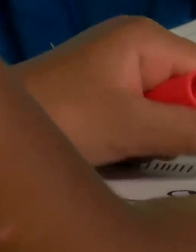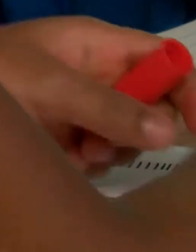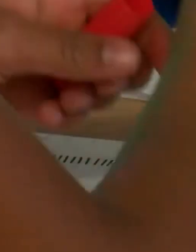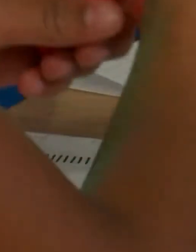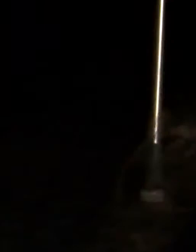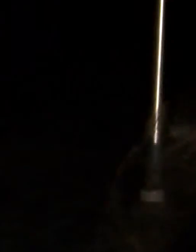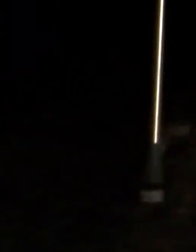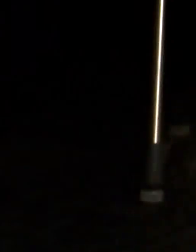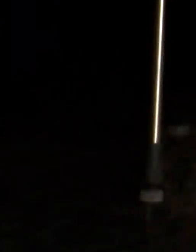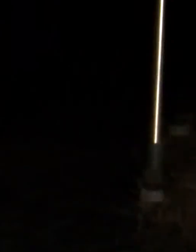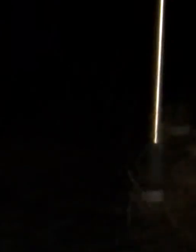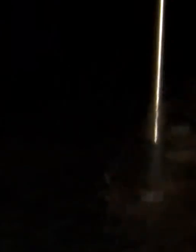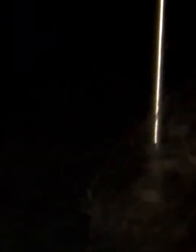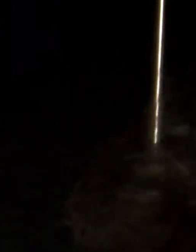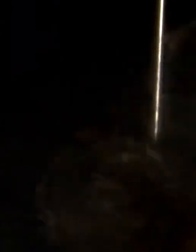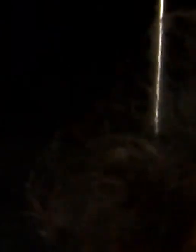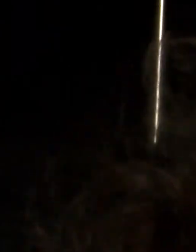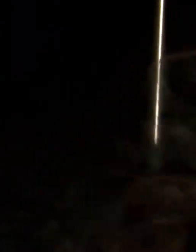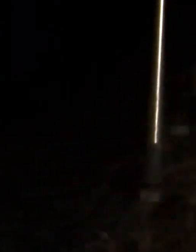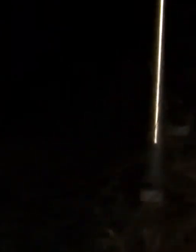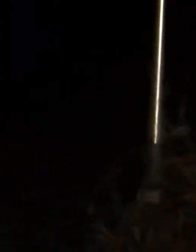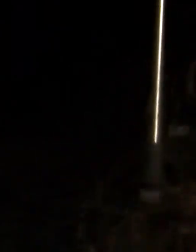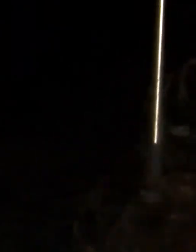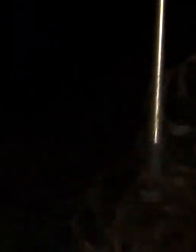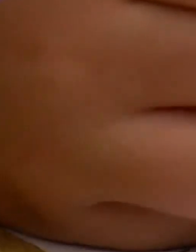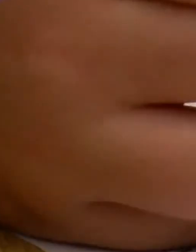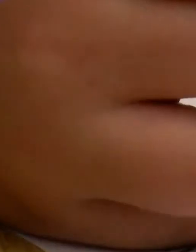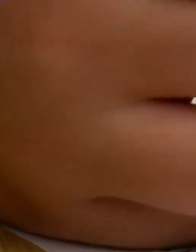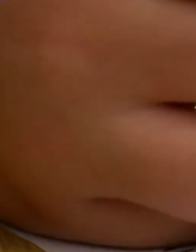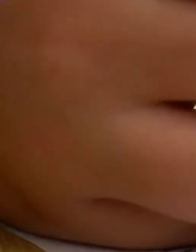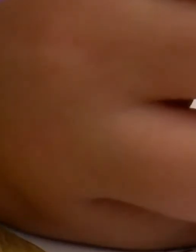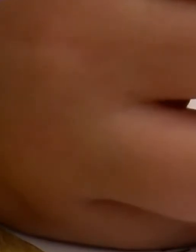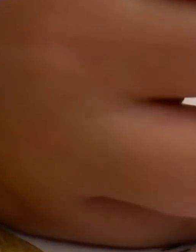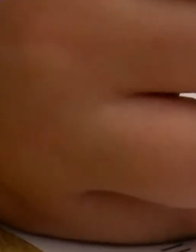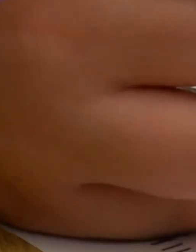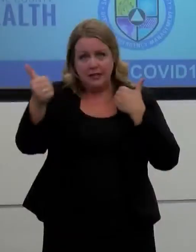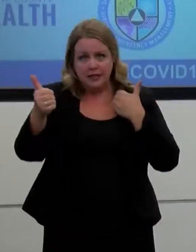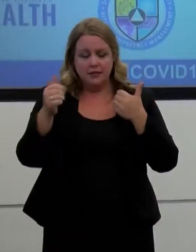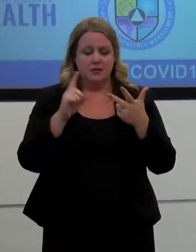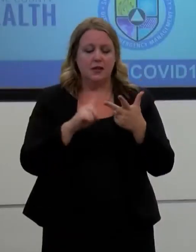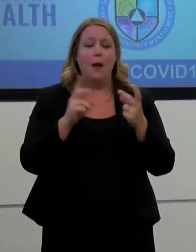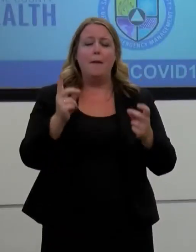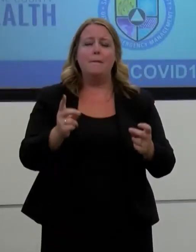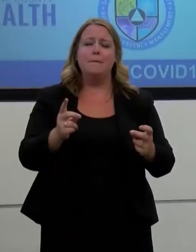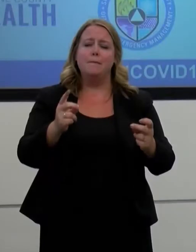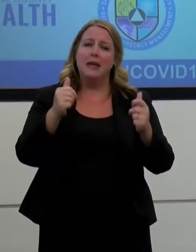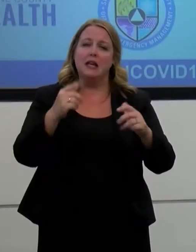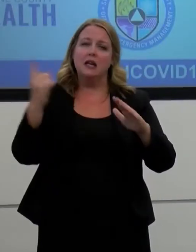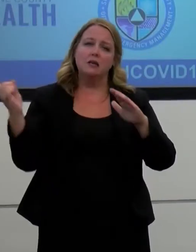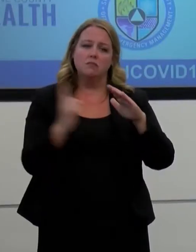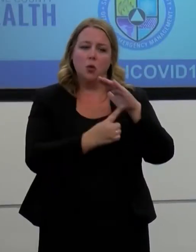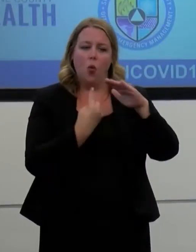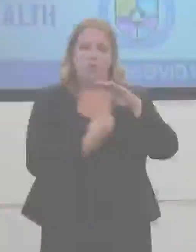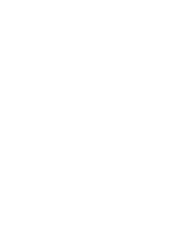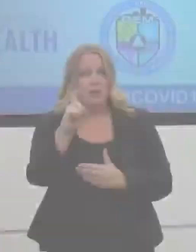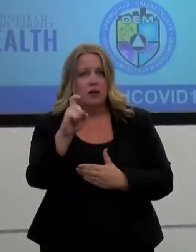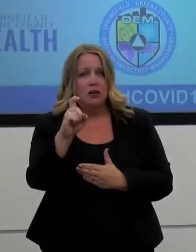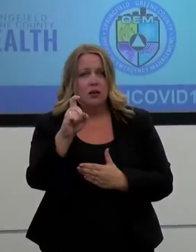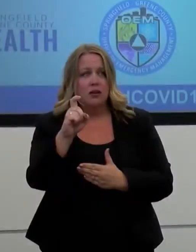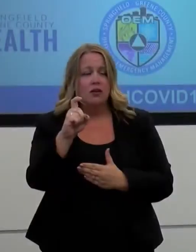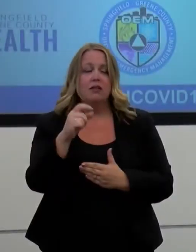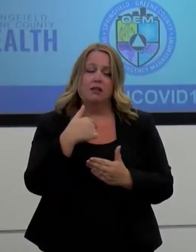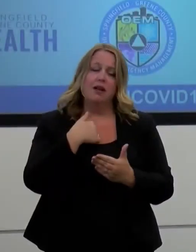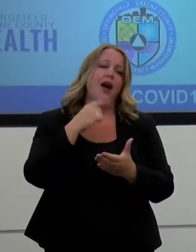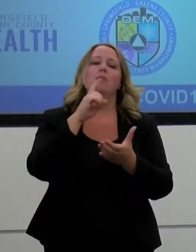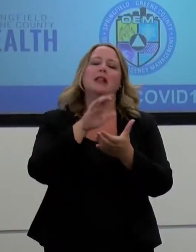The key takeaways for this are masking, physical distancing, and immediate quarantining of direct contact. We